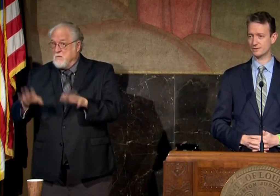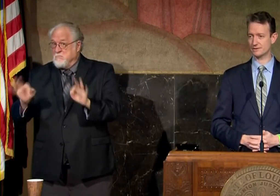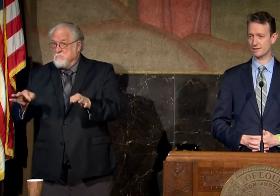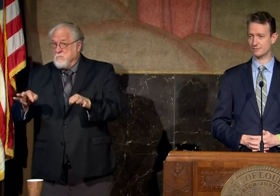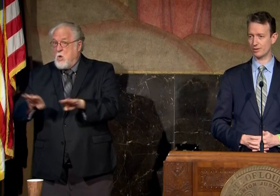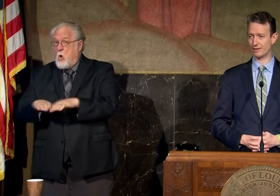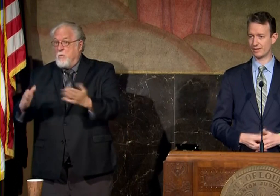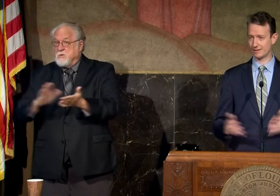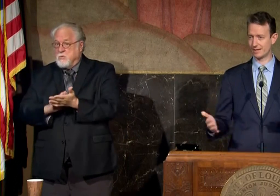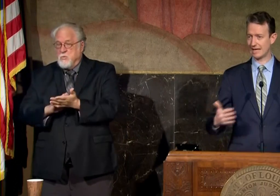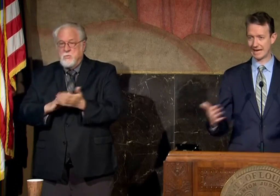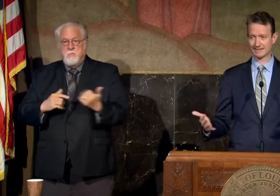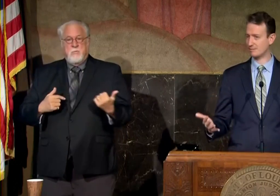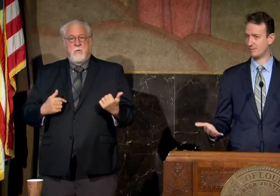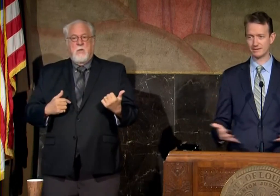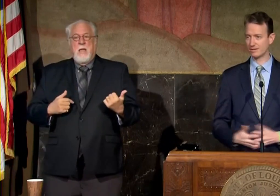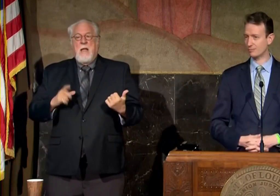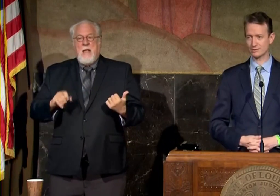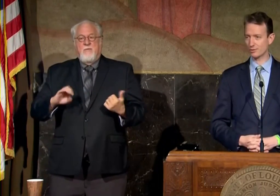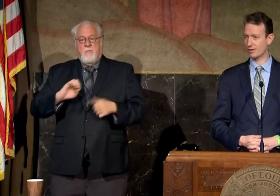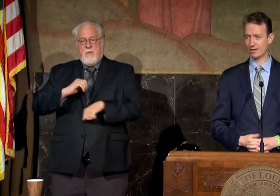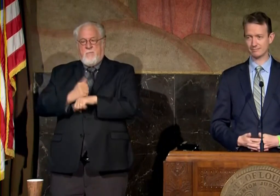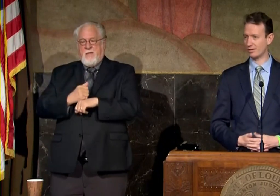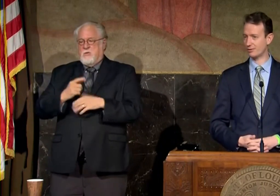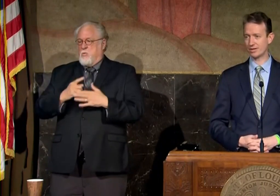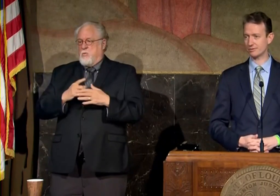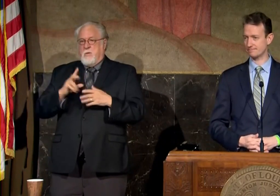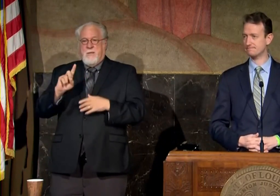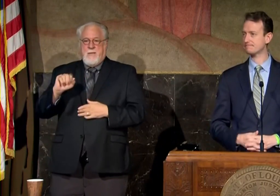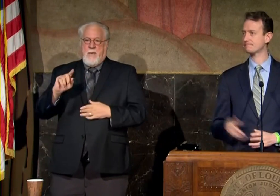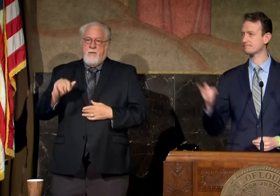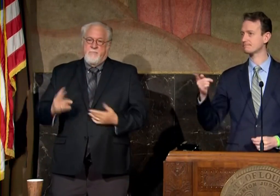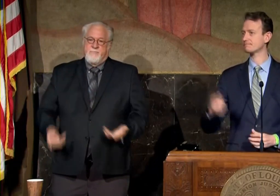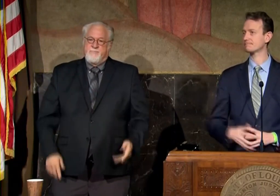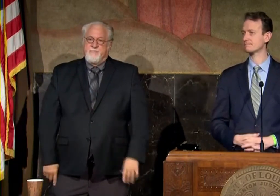schools is is one that i think has to be based on what's going on on the ground